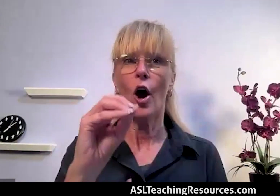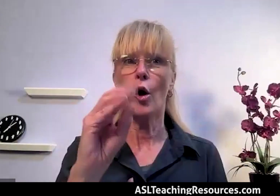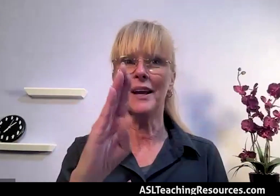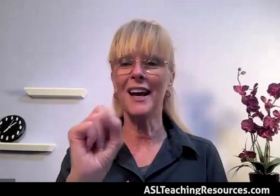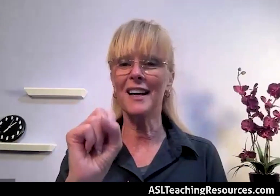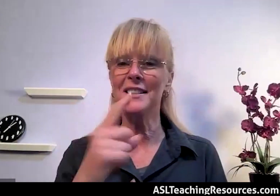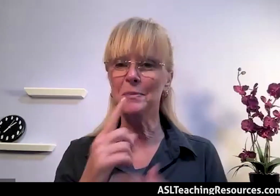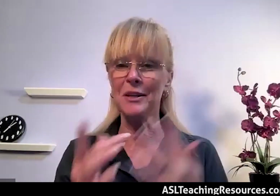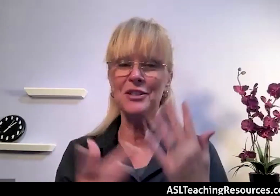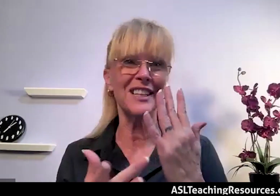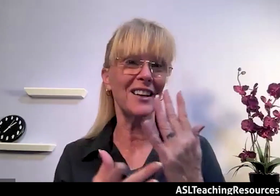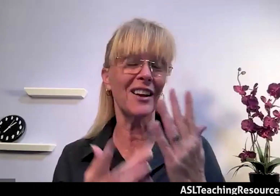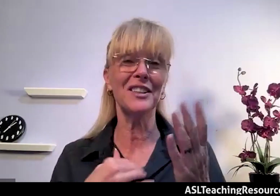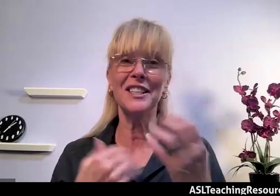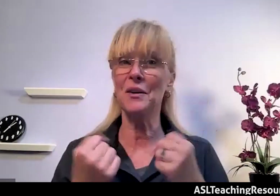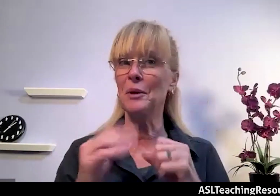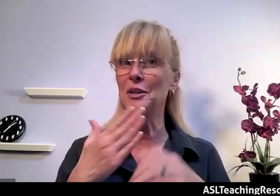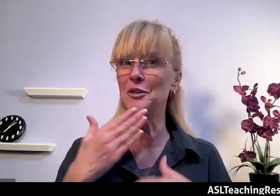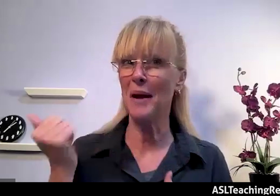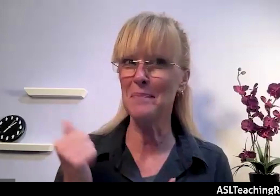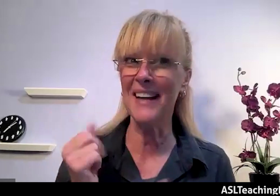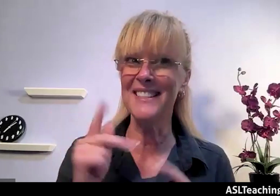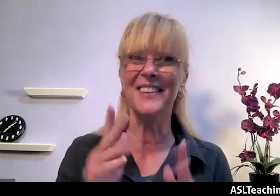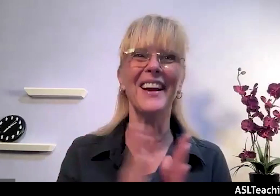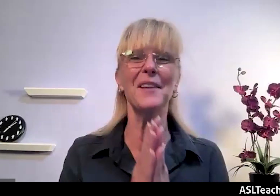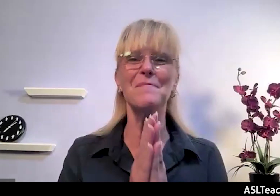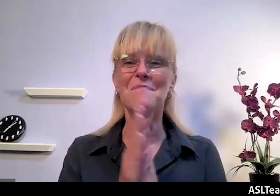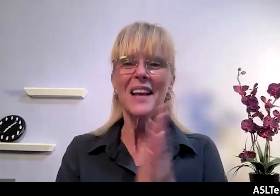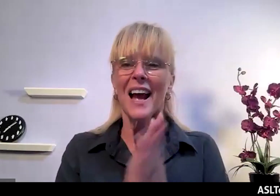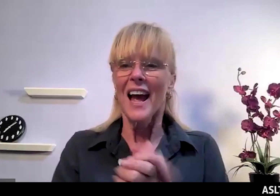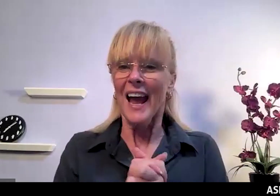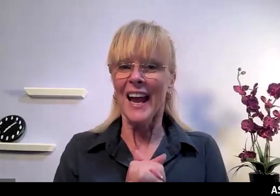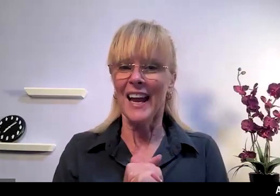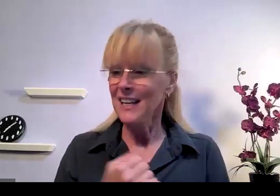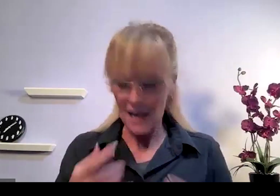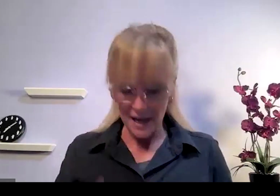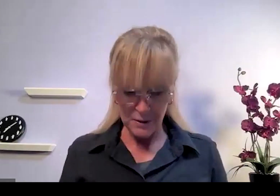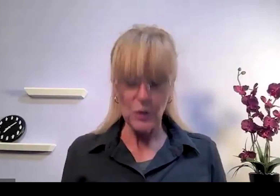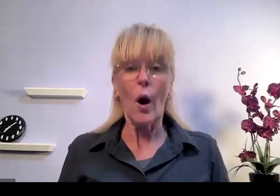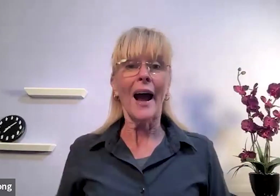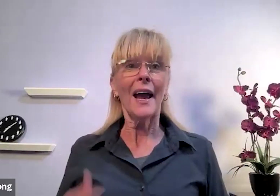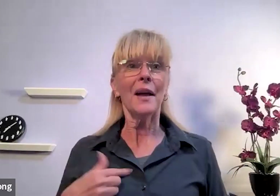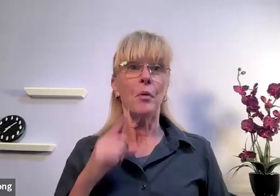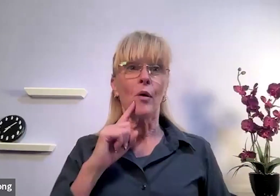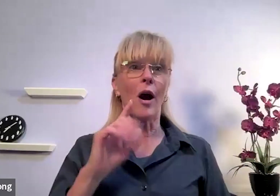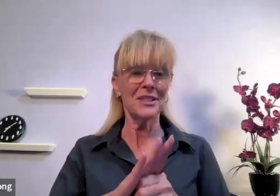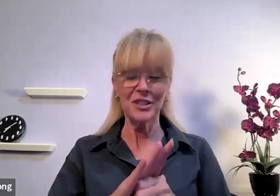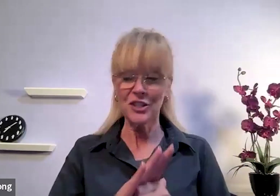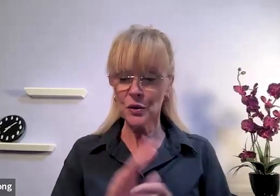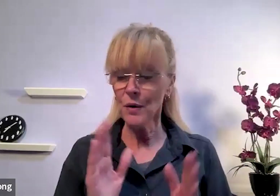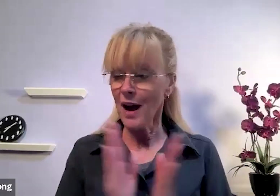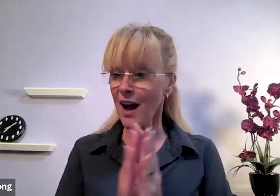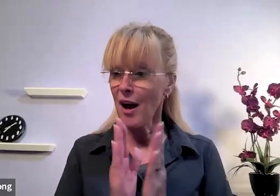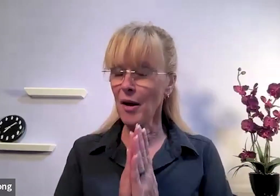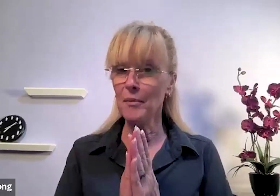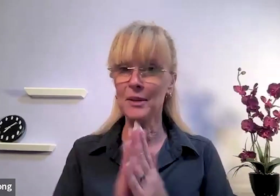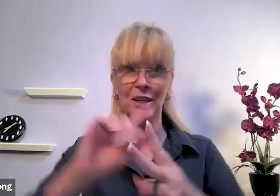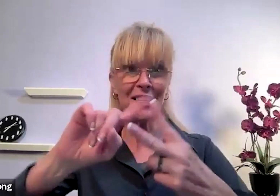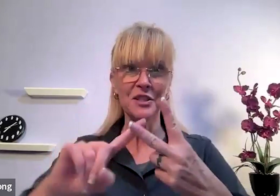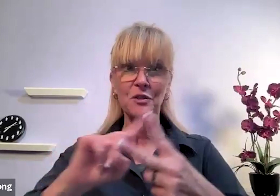OBS special technology so I'm going to do my best. Okay and so I had promised you